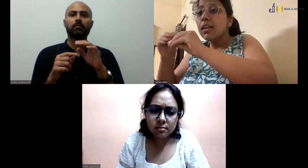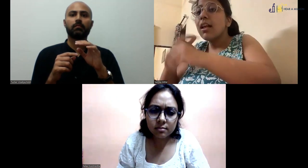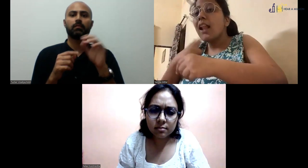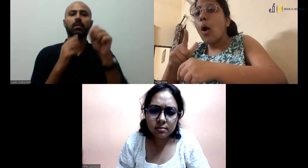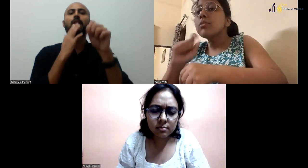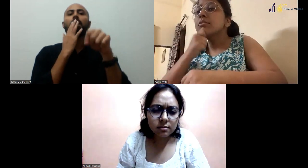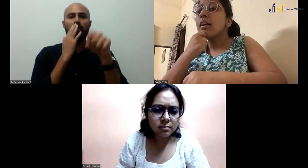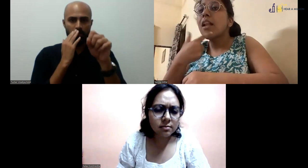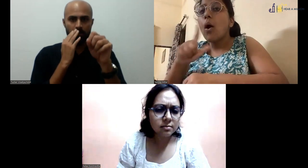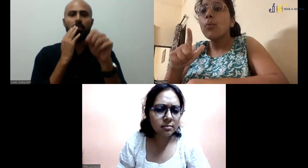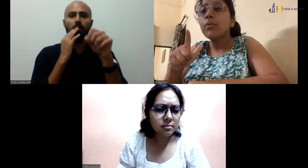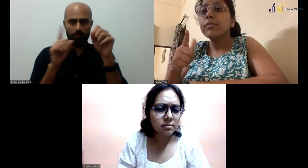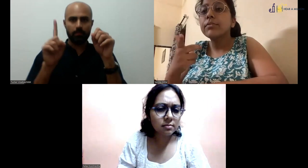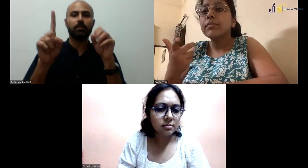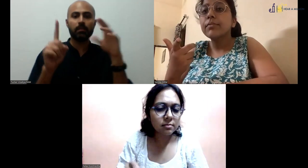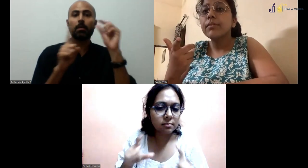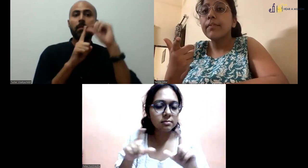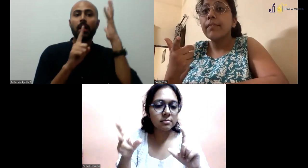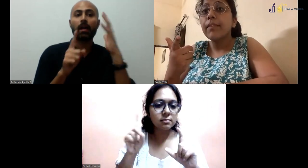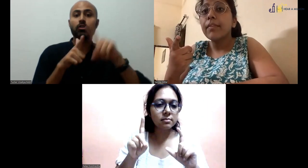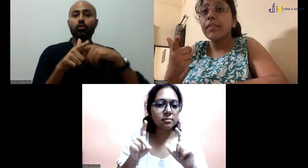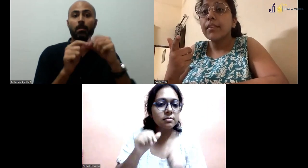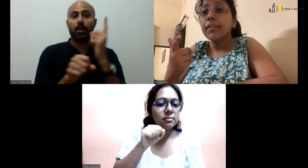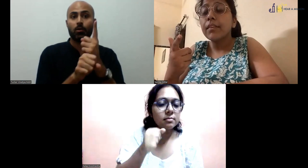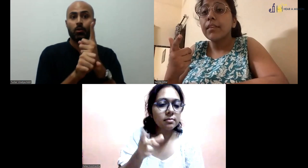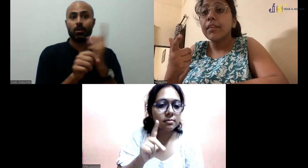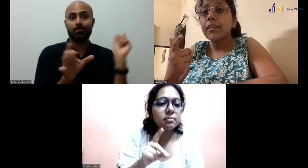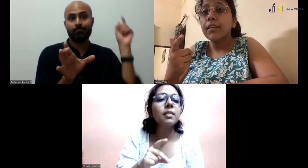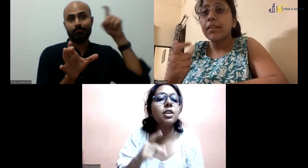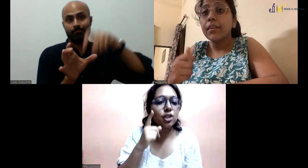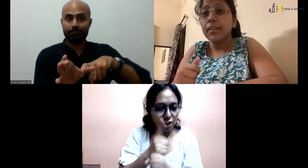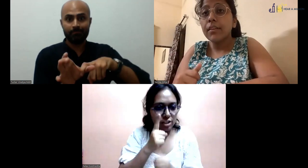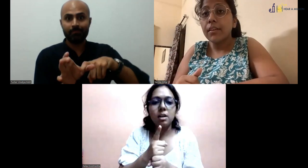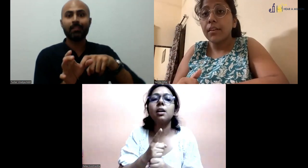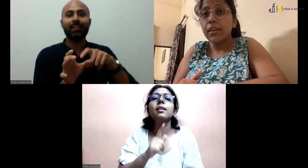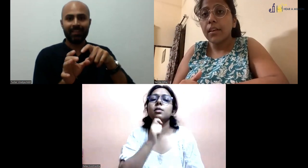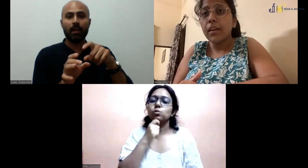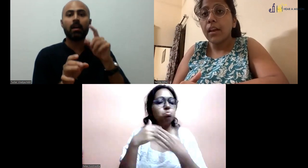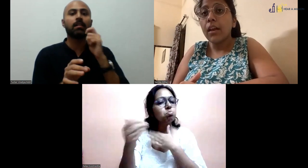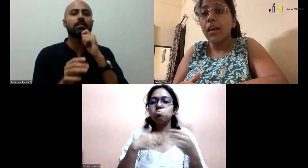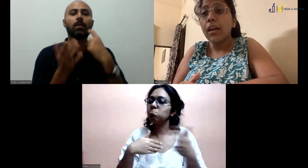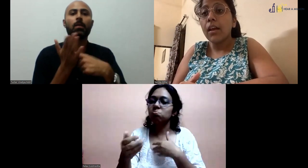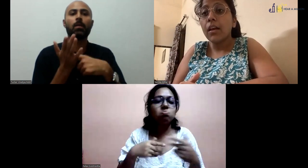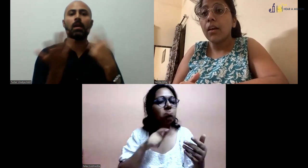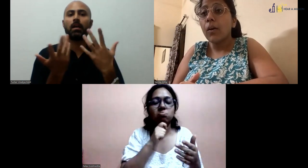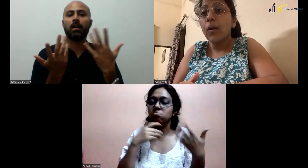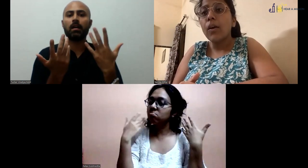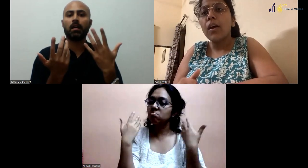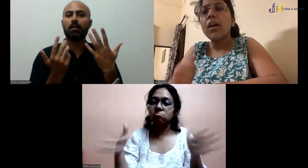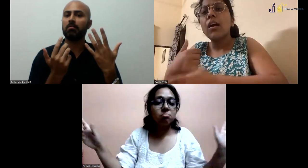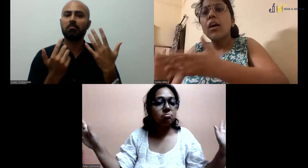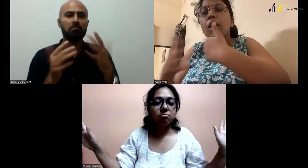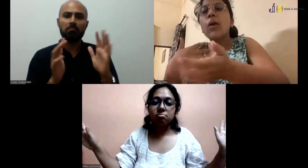No, math, science. What is the age of eligibility? I think she's saying 30 years, 40 years, teacher eligibility.